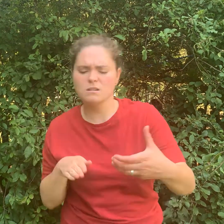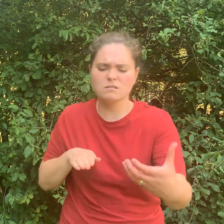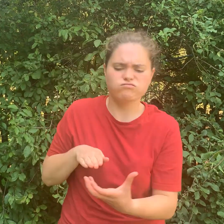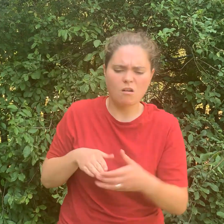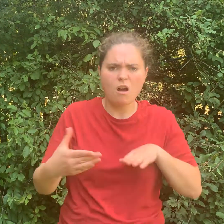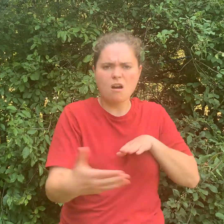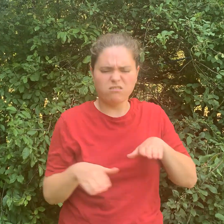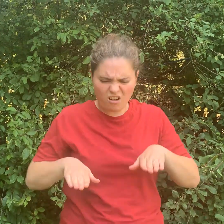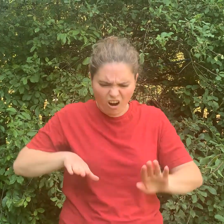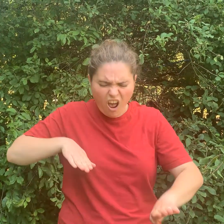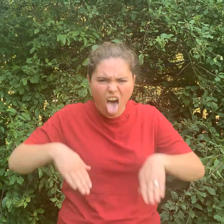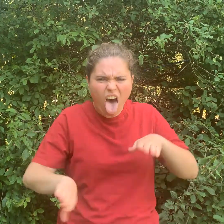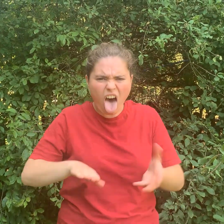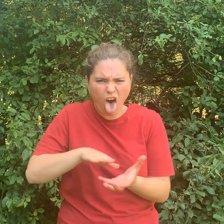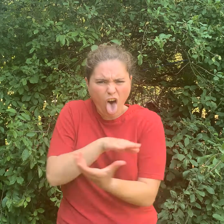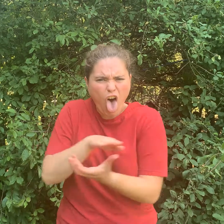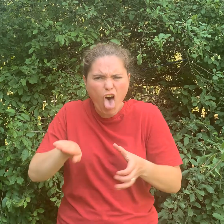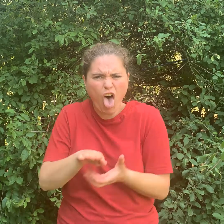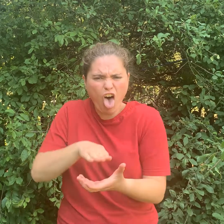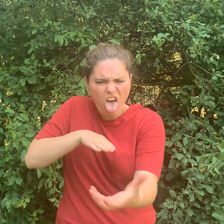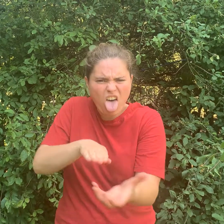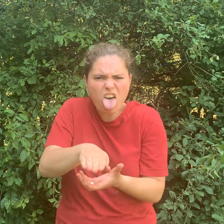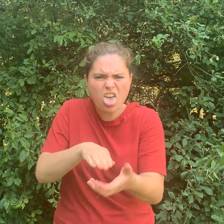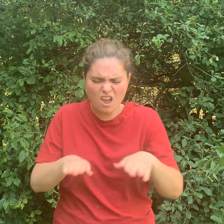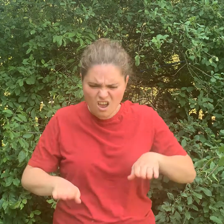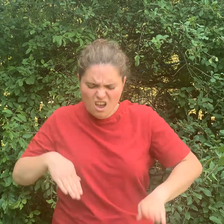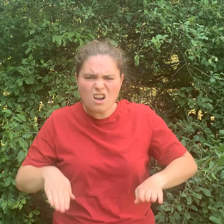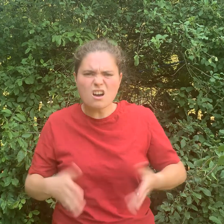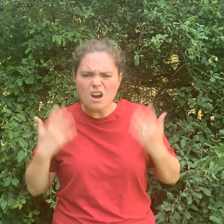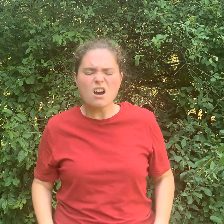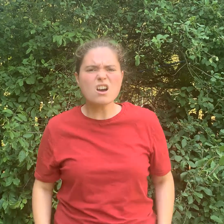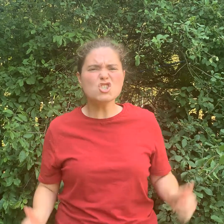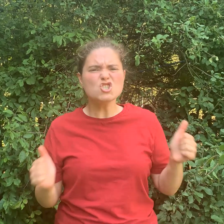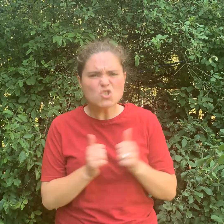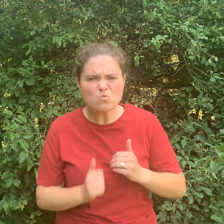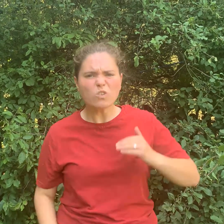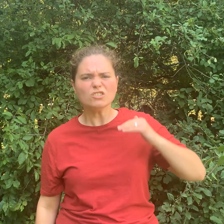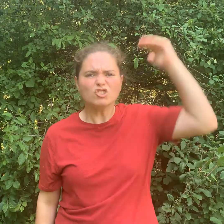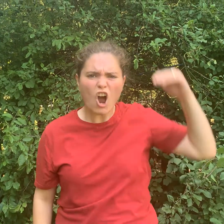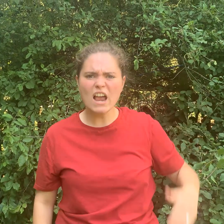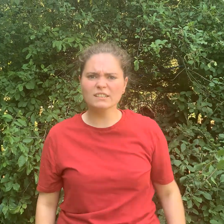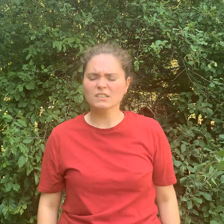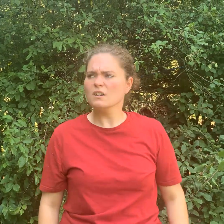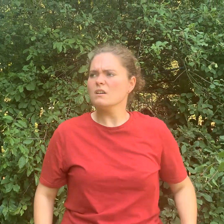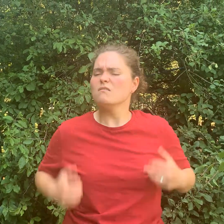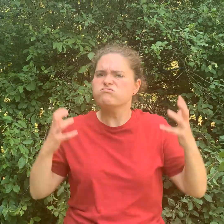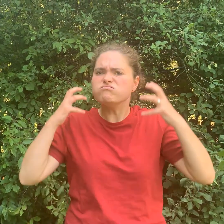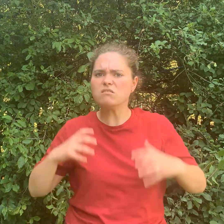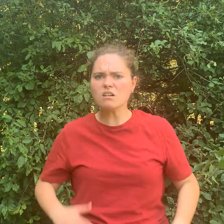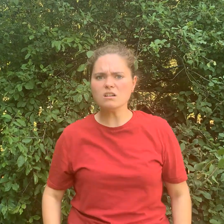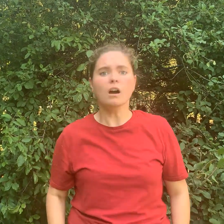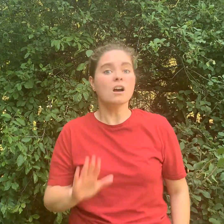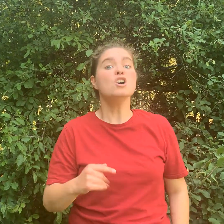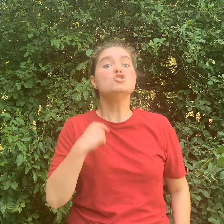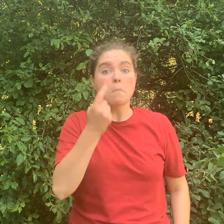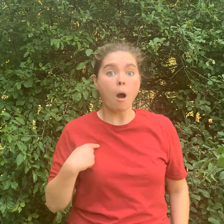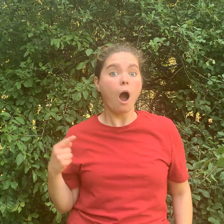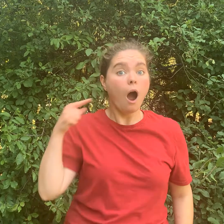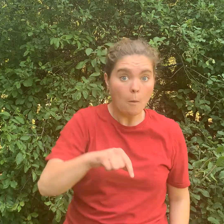Silly shoemaker. I can see some on the shelf, but they're so big. They're really, they're for a giant. Tomorrow,